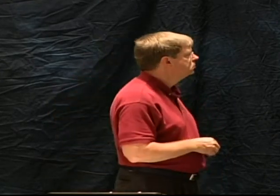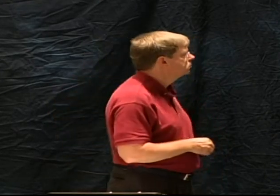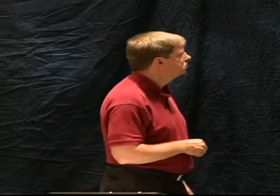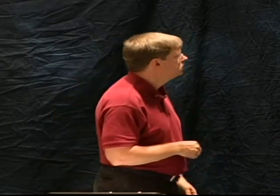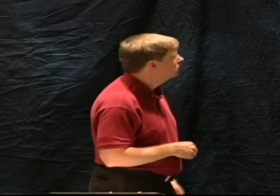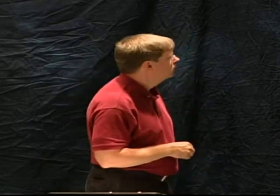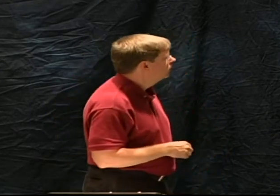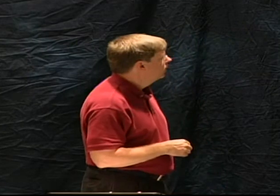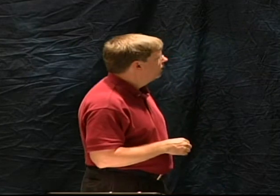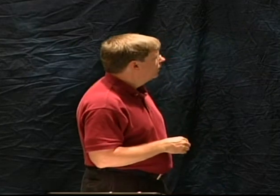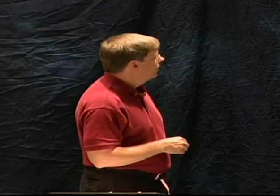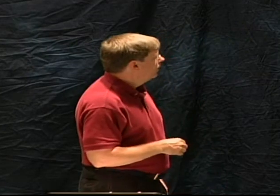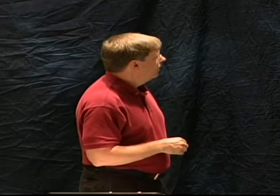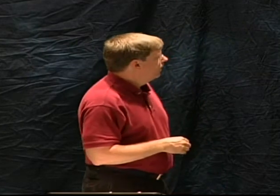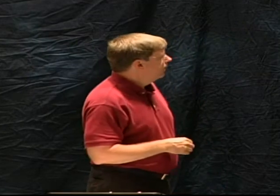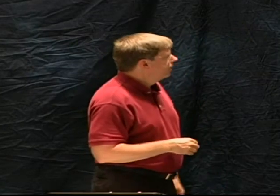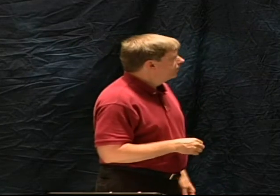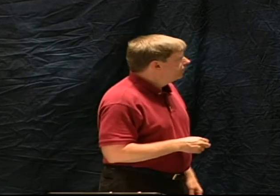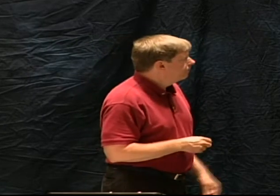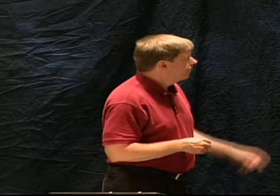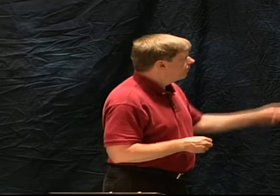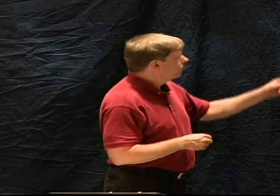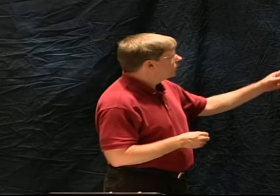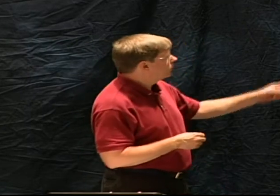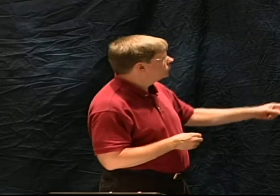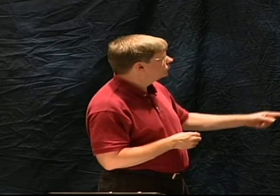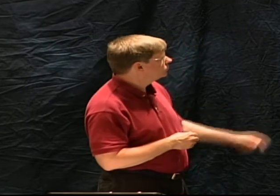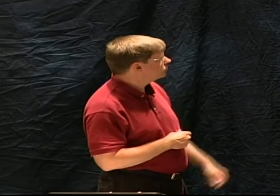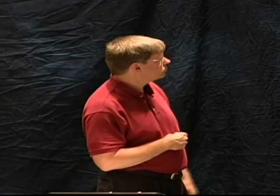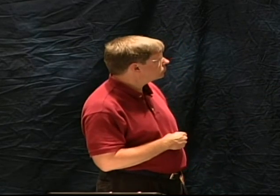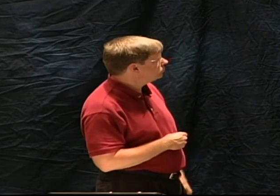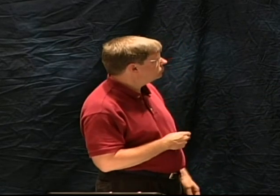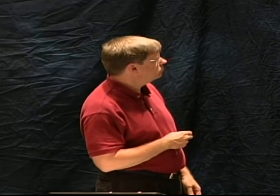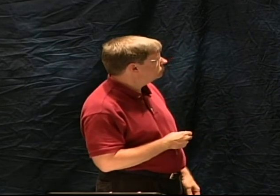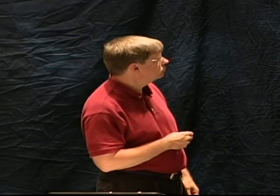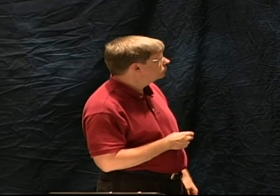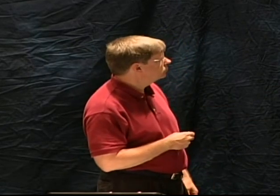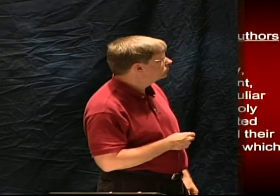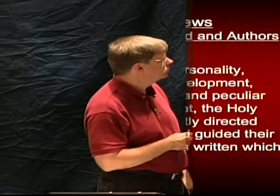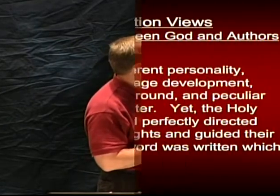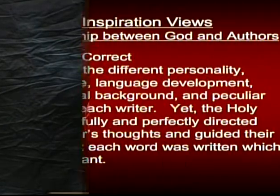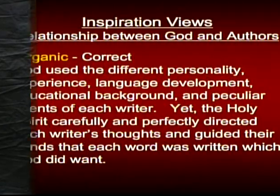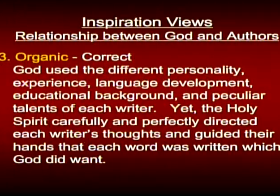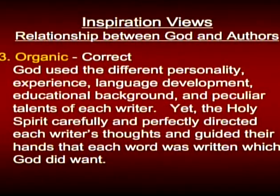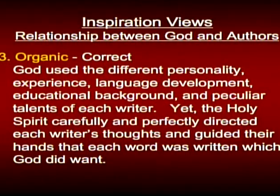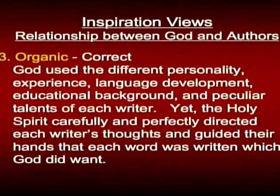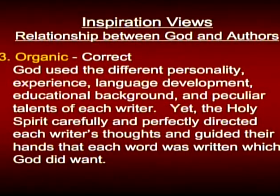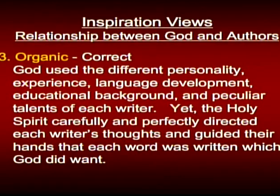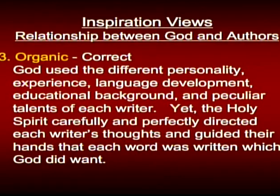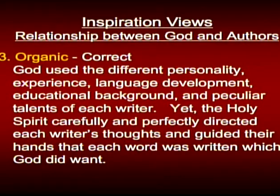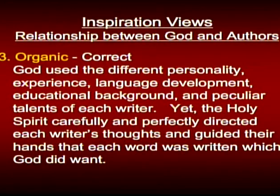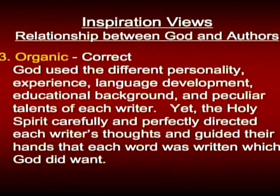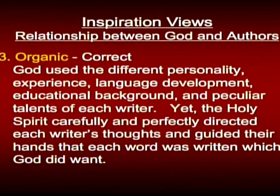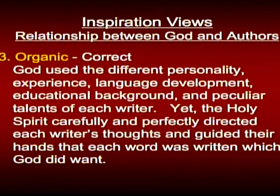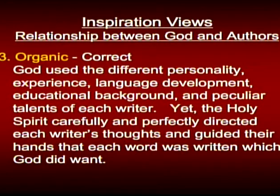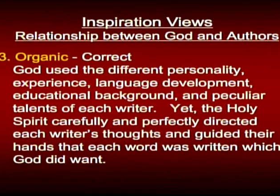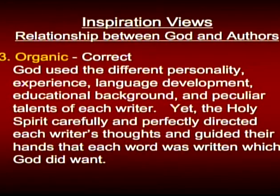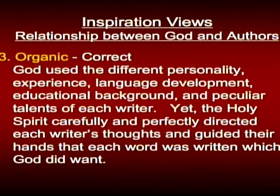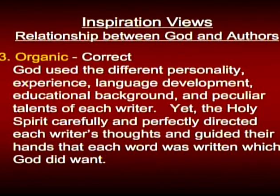and anything they wrote then was the Word of God. It's not inspired and